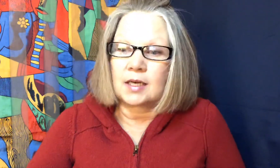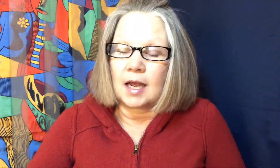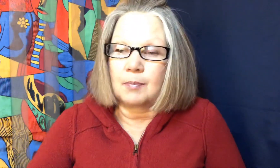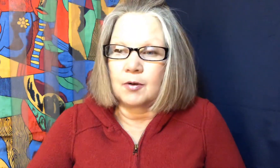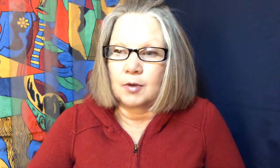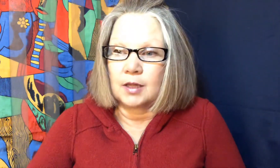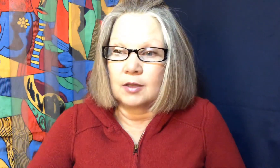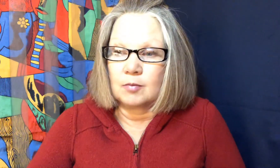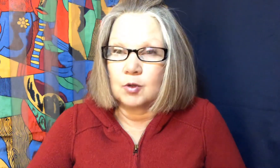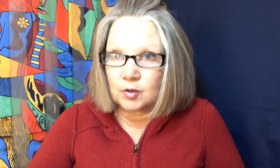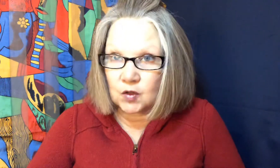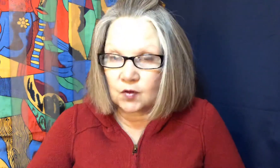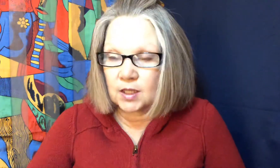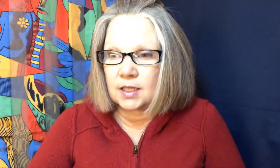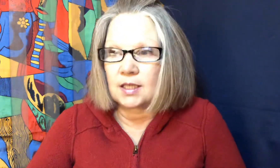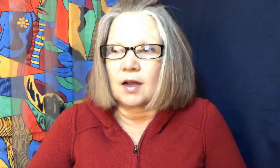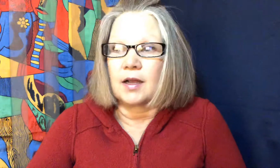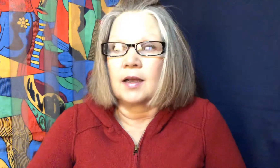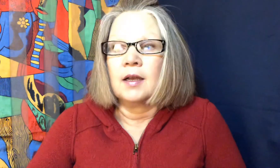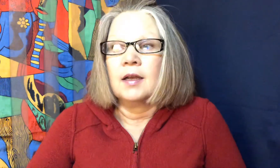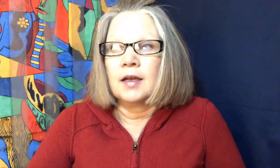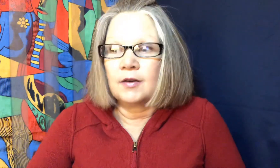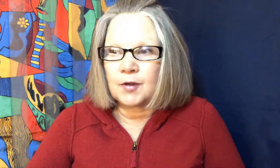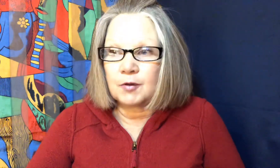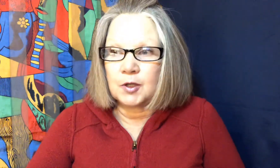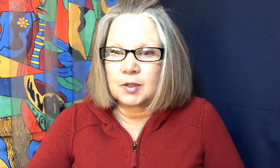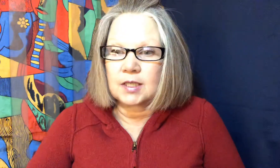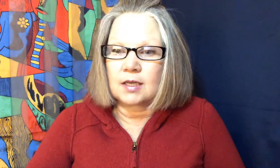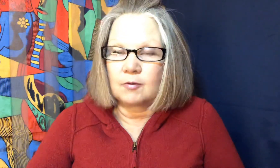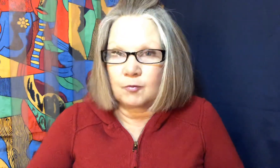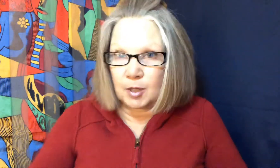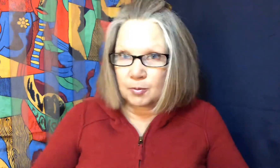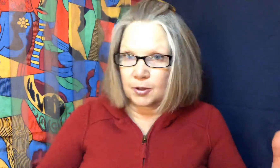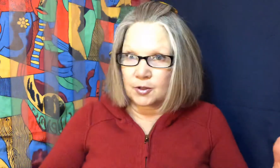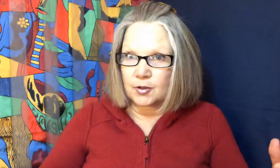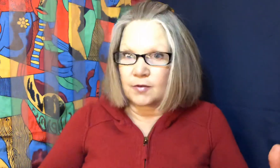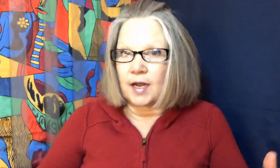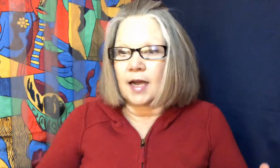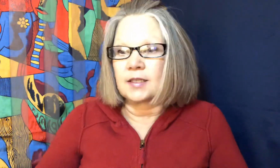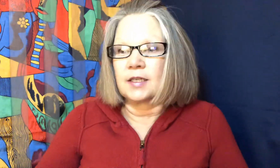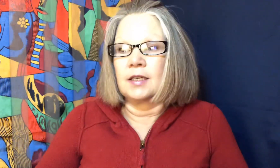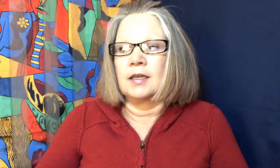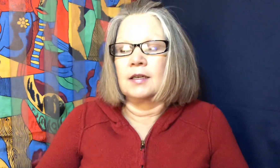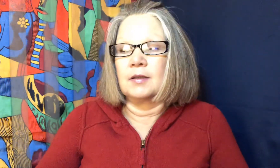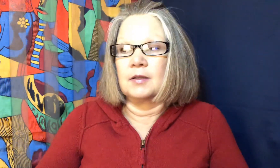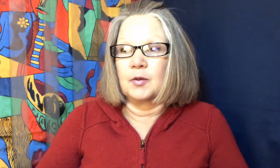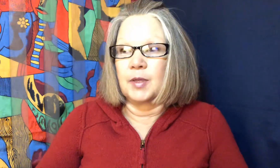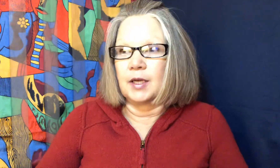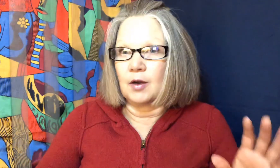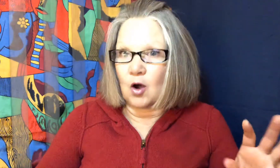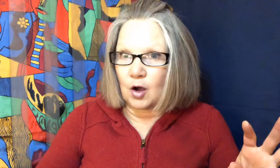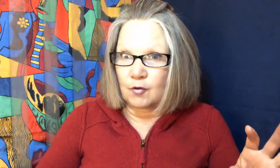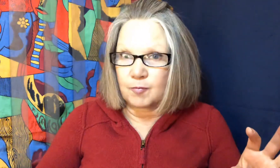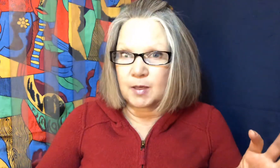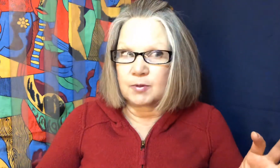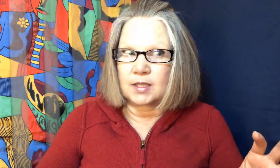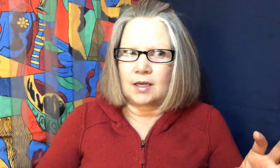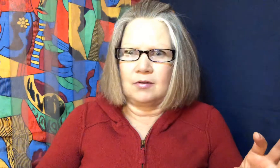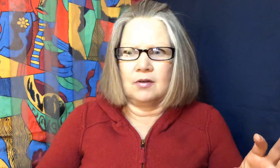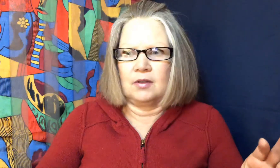happen when the moon is full in the sky and if you ever notice that with people are sort of acting a little bit off people say oh is